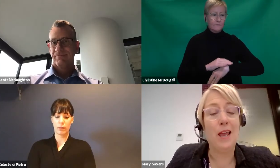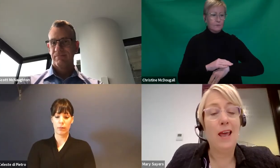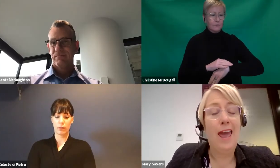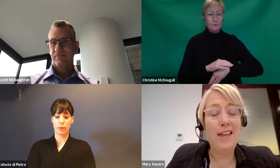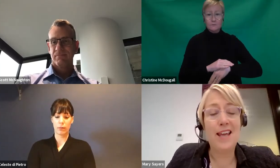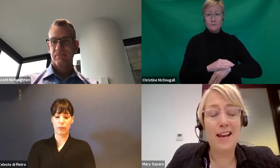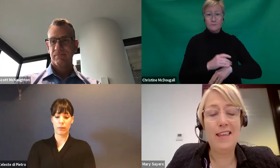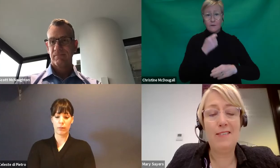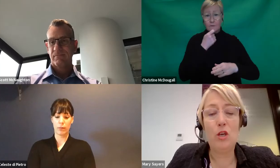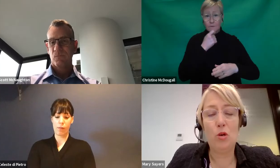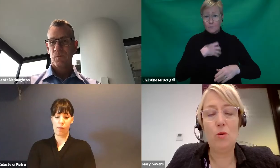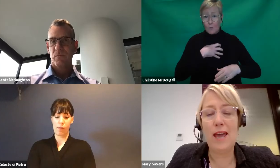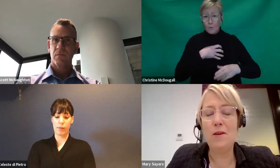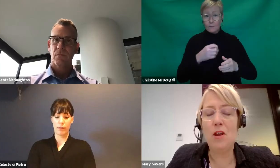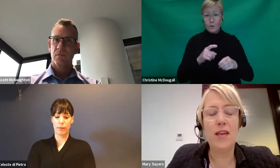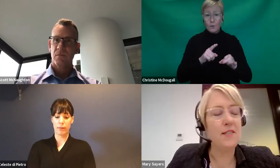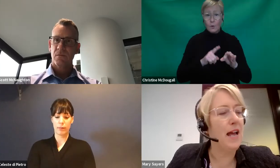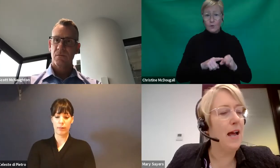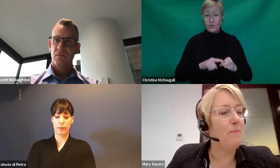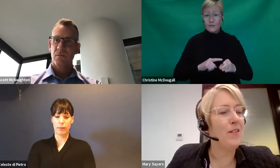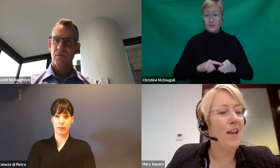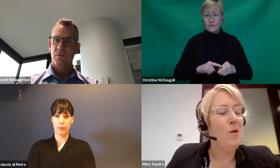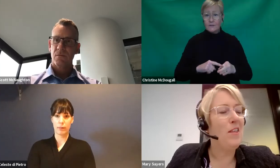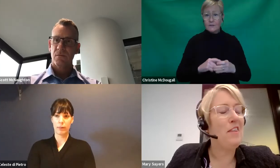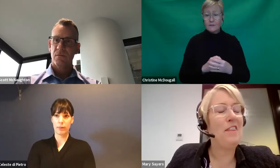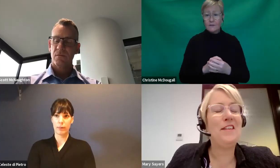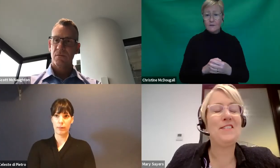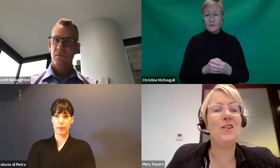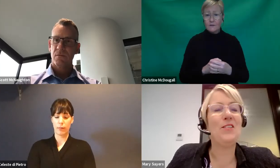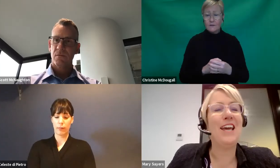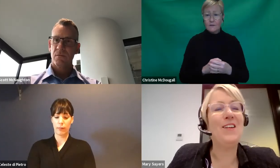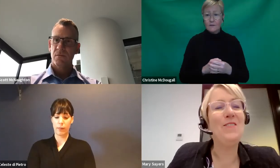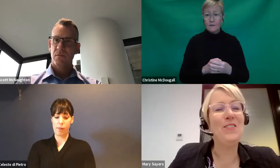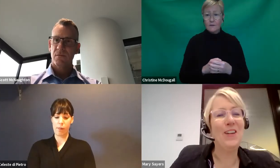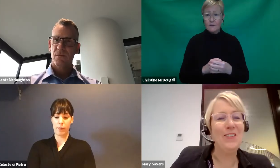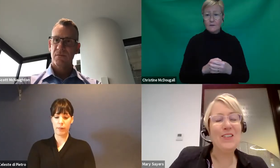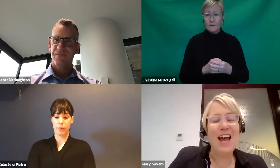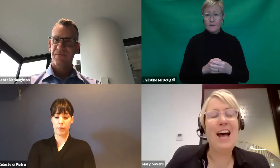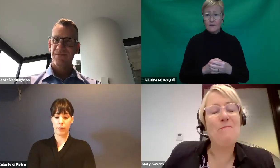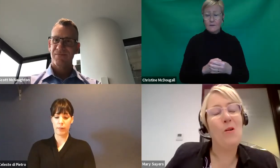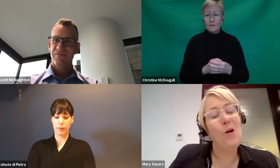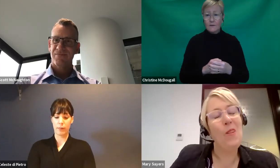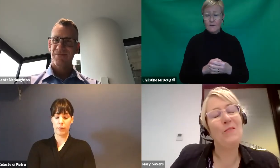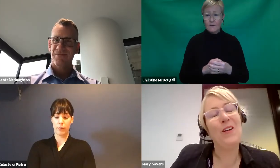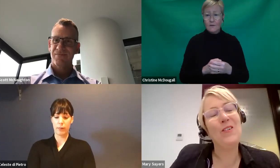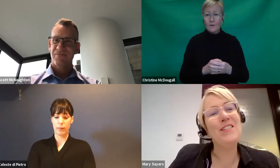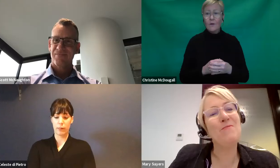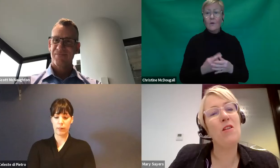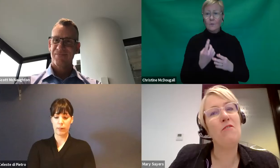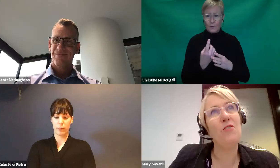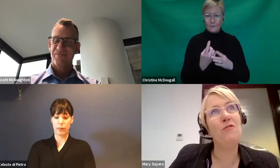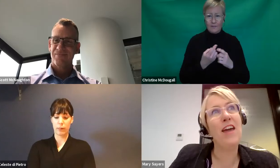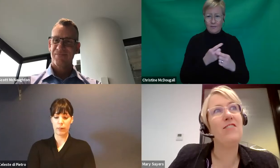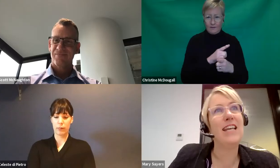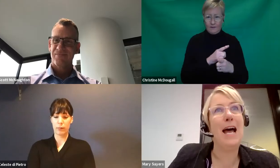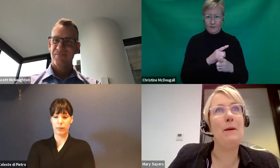answer anything in the Q&A. And I guess one of the things, Scott, I'll take it off the record, or on the record, is